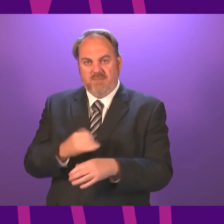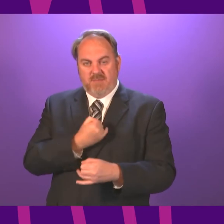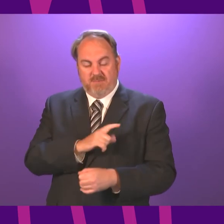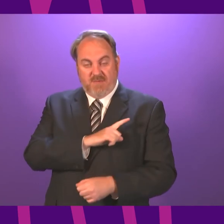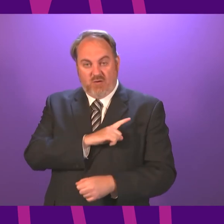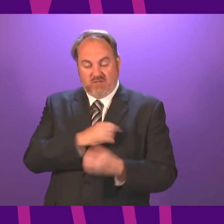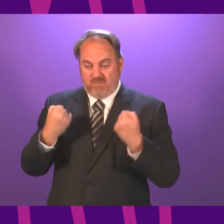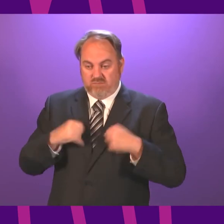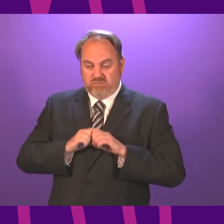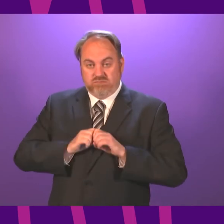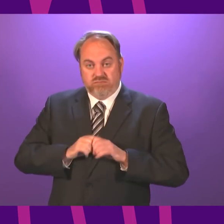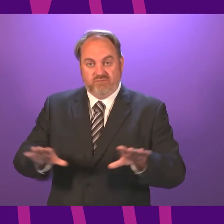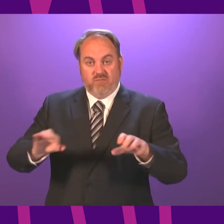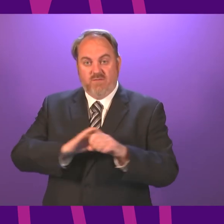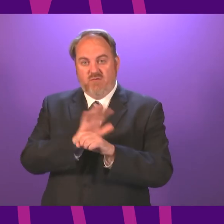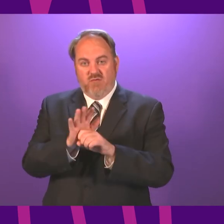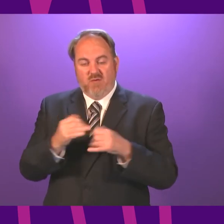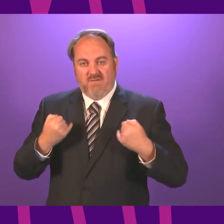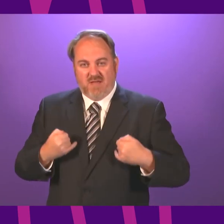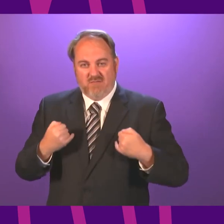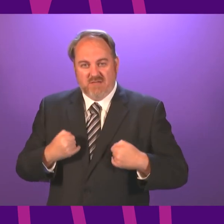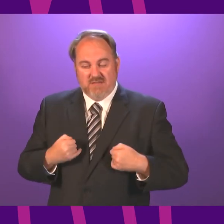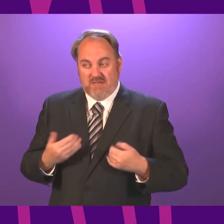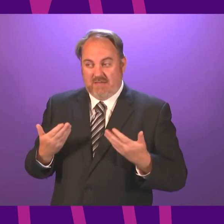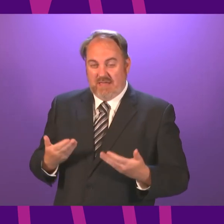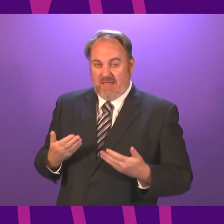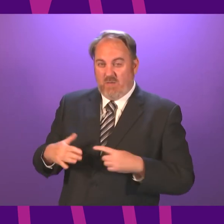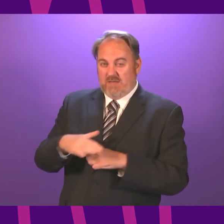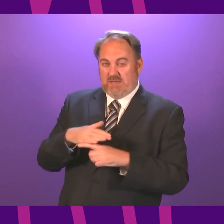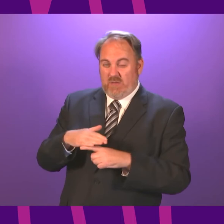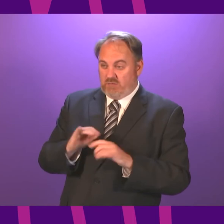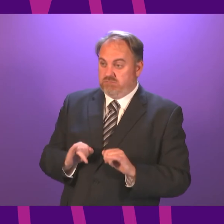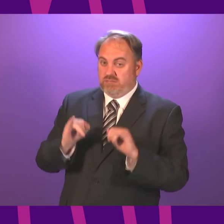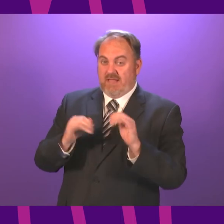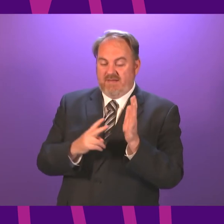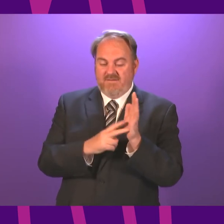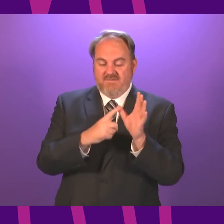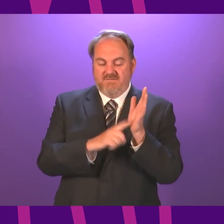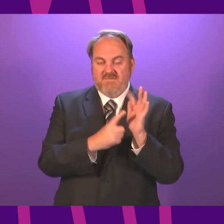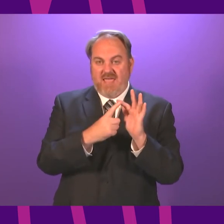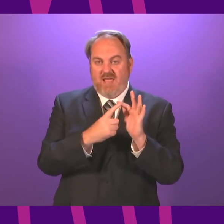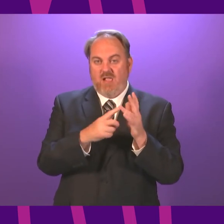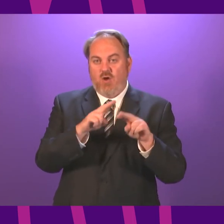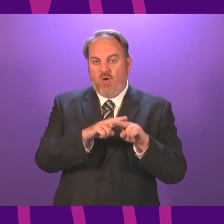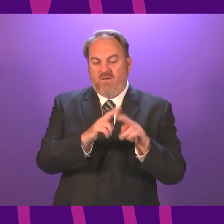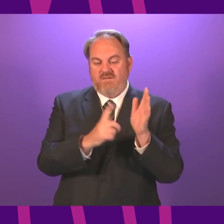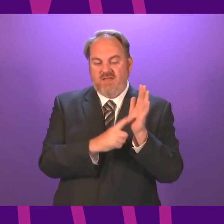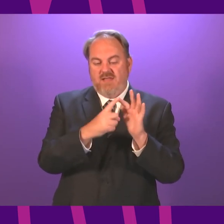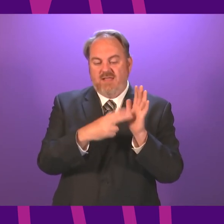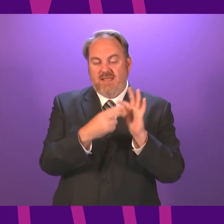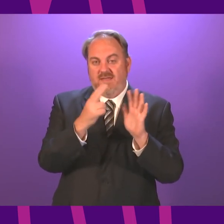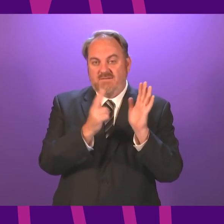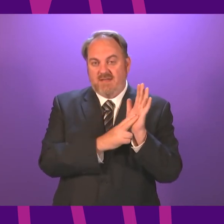remain so for this final week of term. The situation is bad at the Vale of Leven Academy, and what is concerning is that parents and pupils